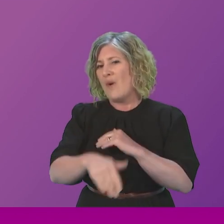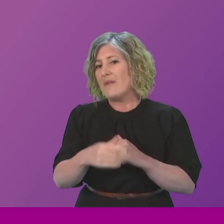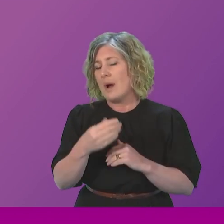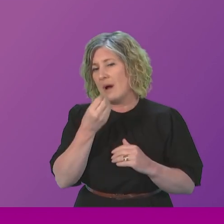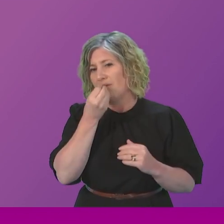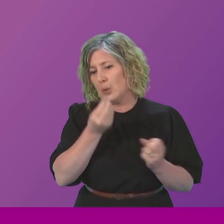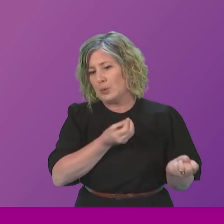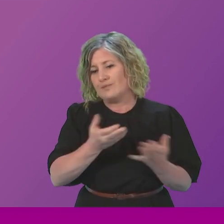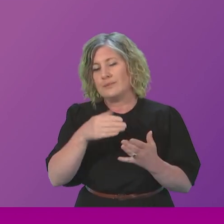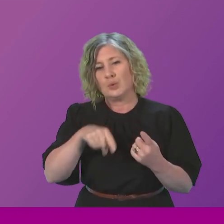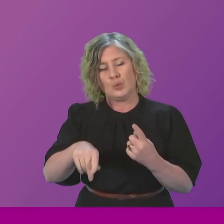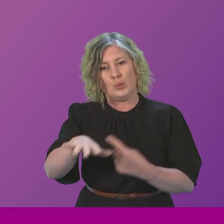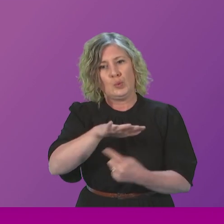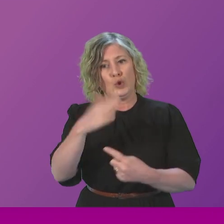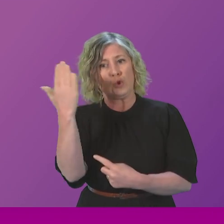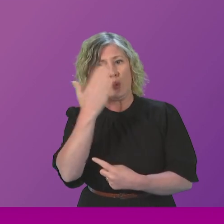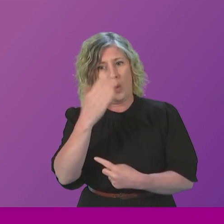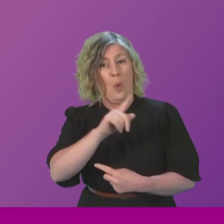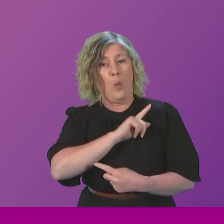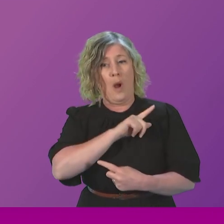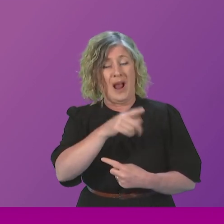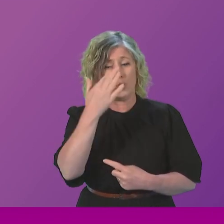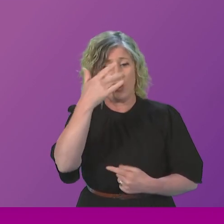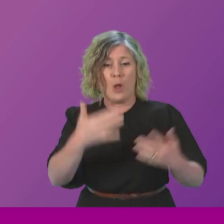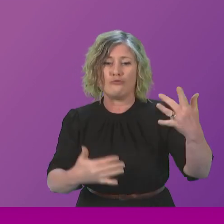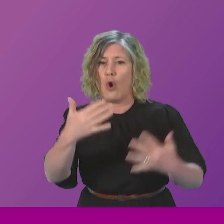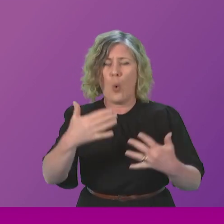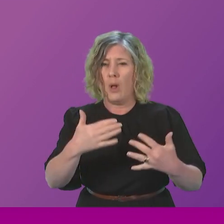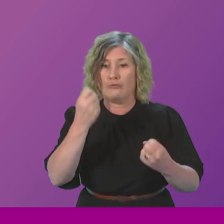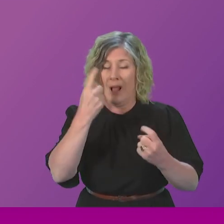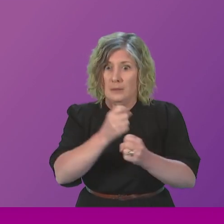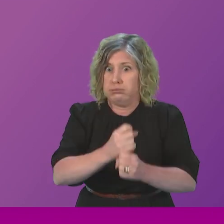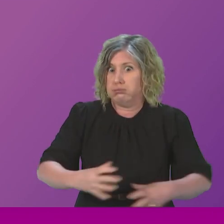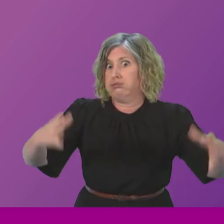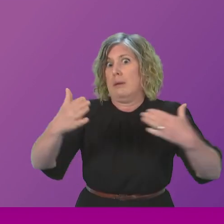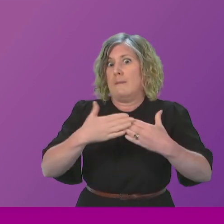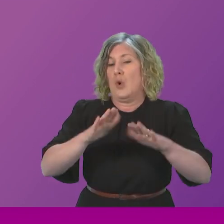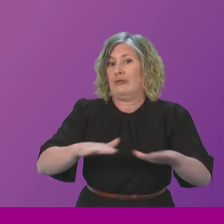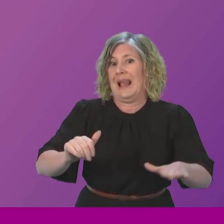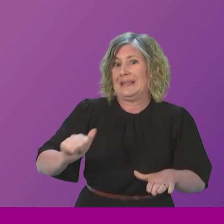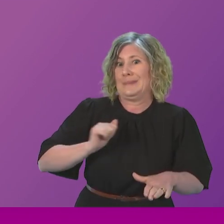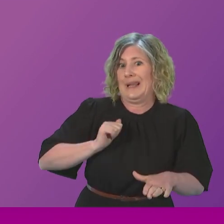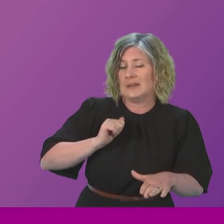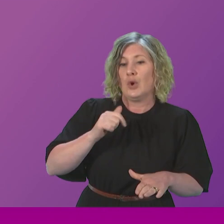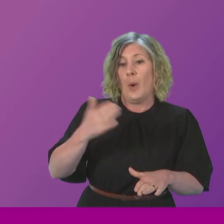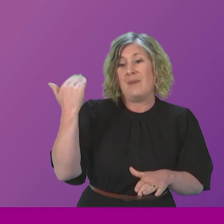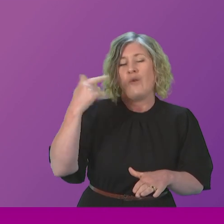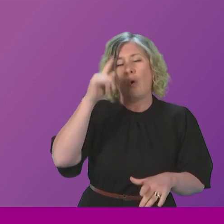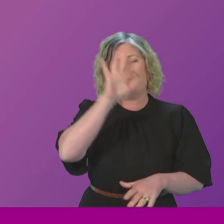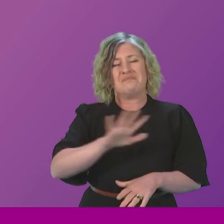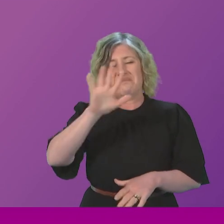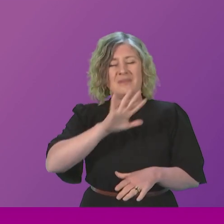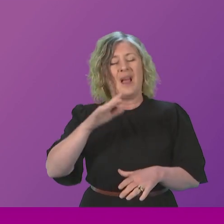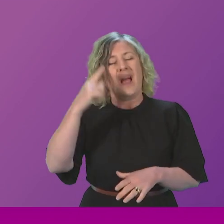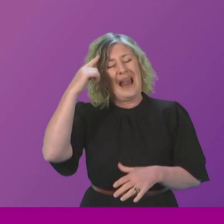Council's catastrophic school role miscalculation. The last time I raised this, the expected cost to fix the mess was £20 million.